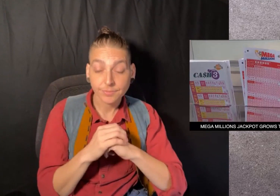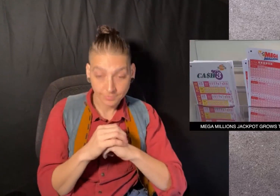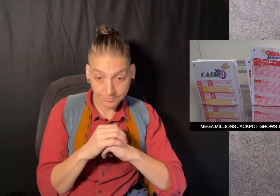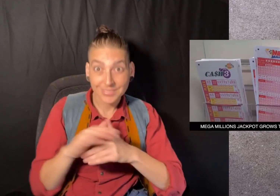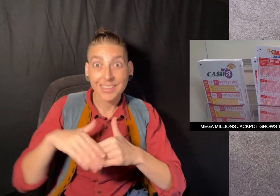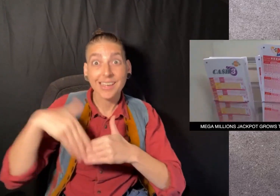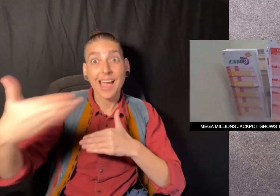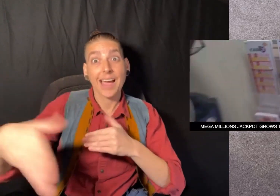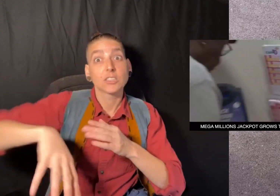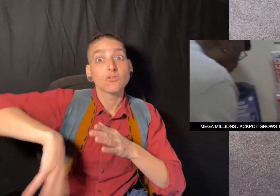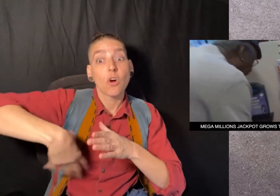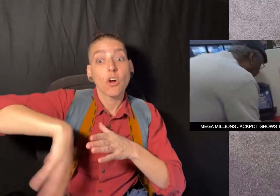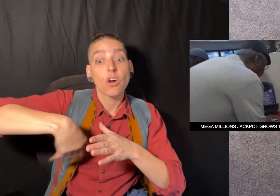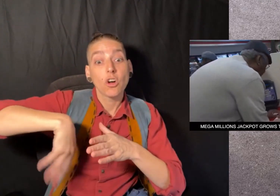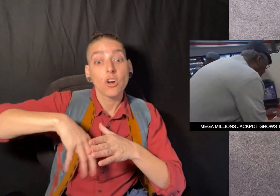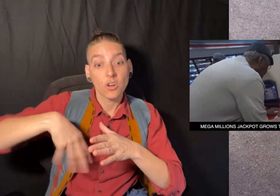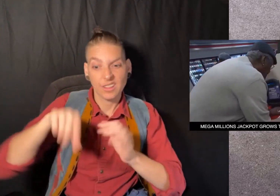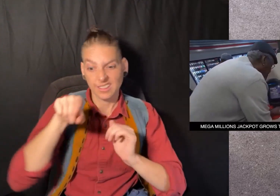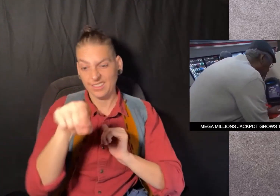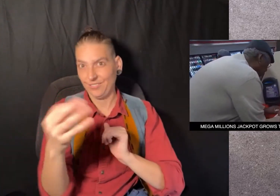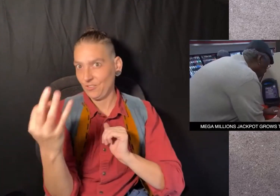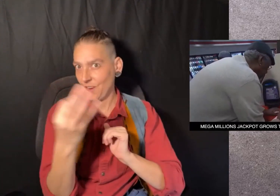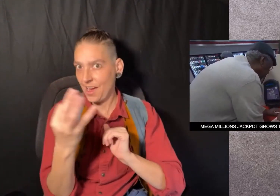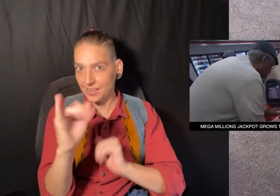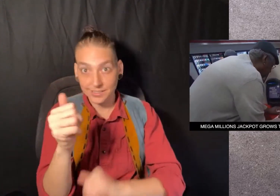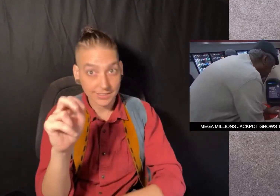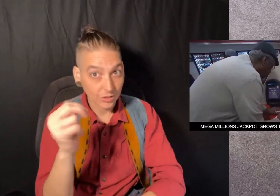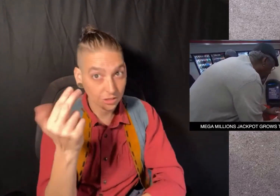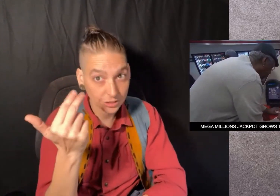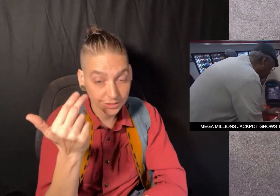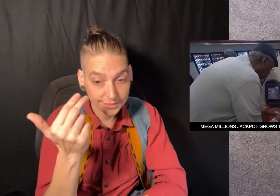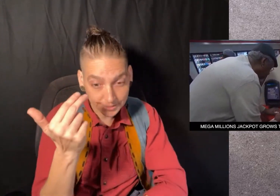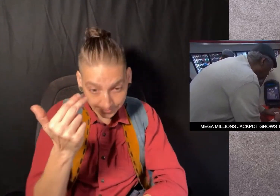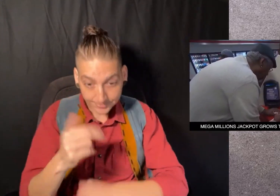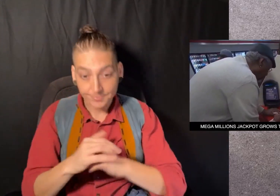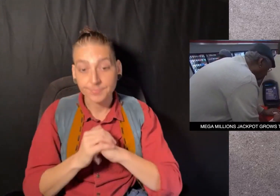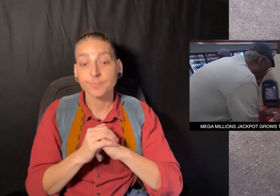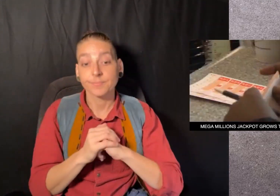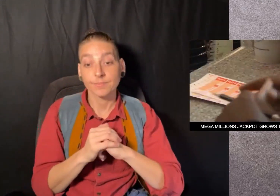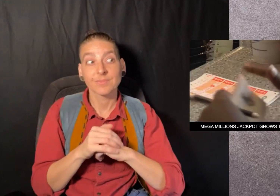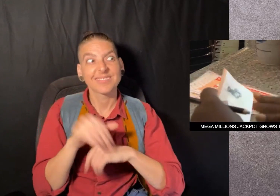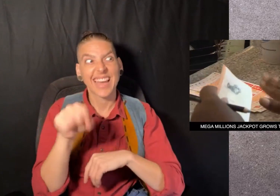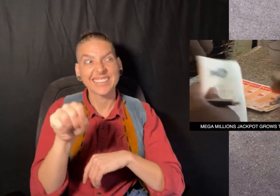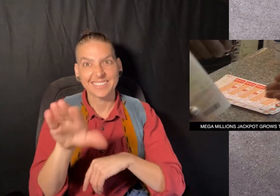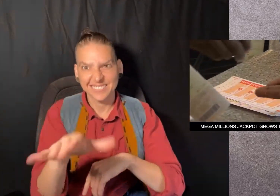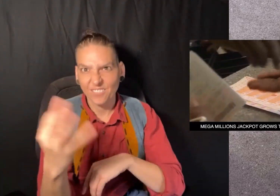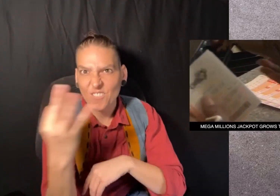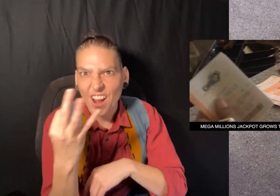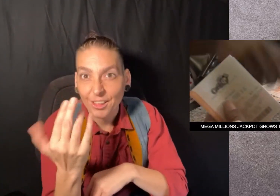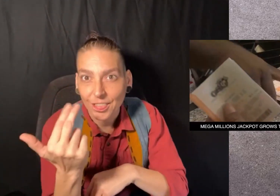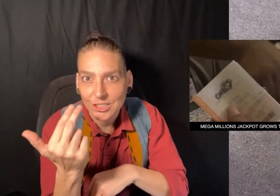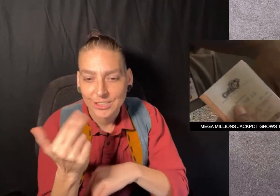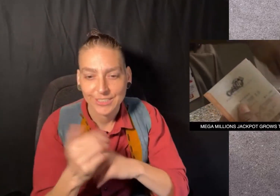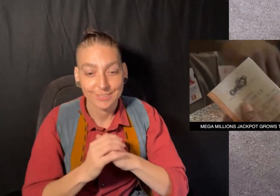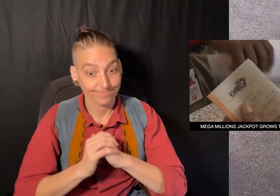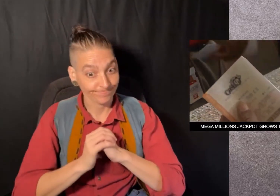The next drawing is this Friday, January 13th. Yep, Friday the 13th.